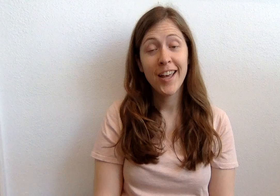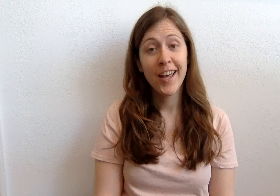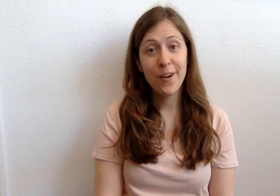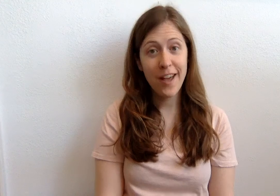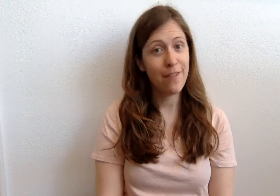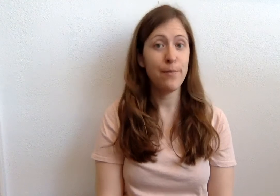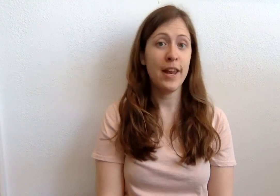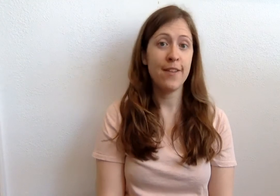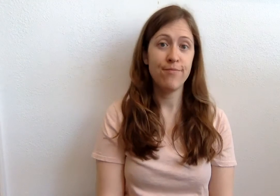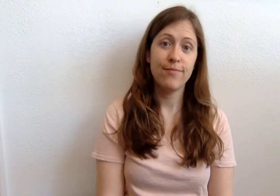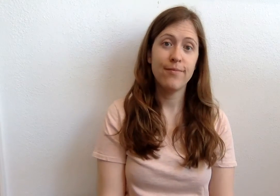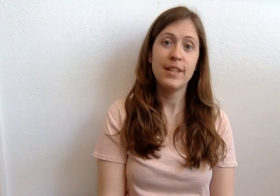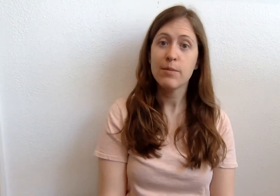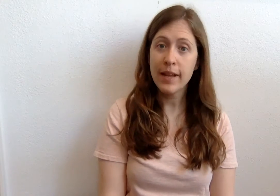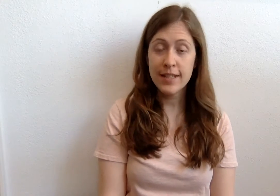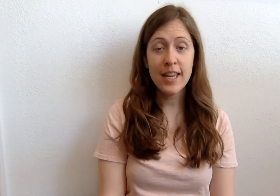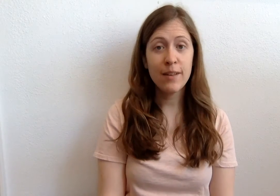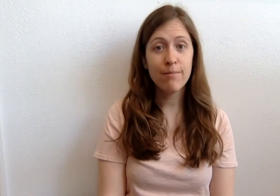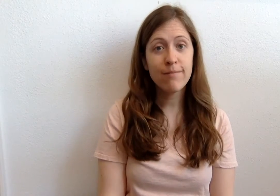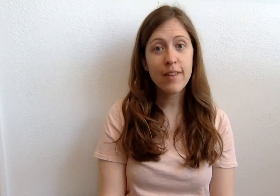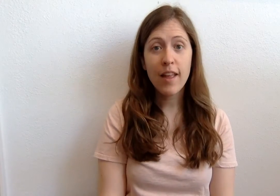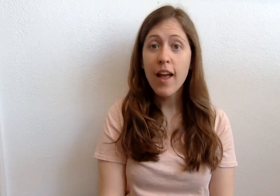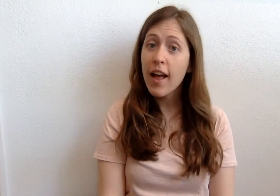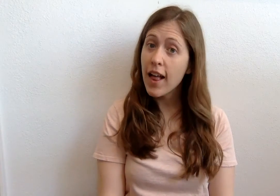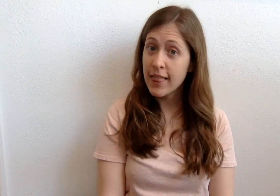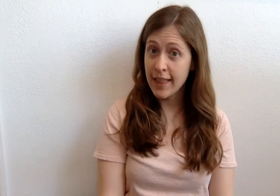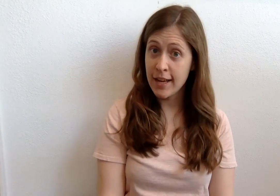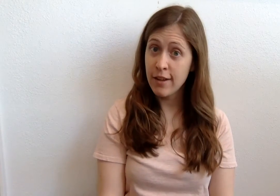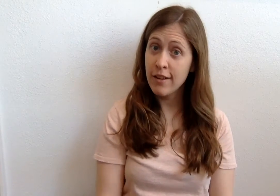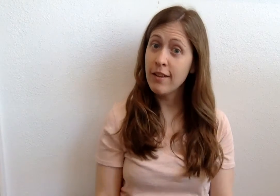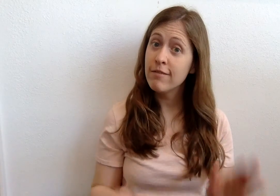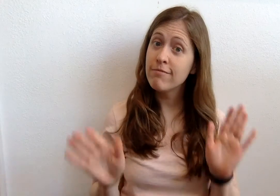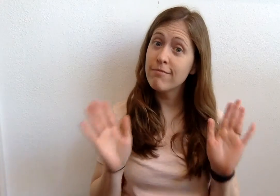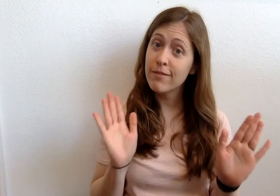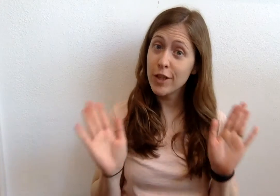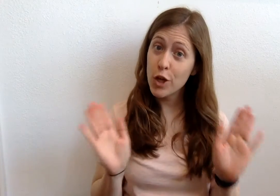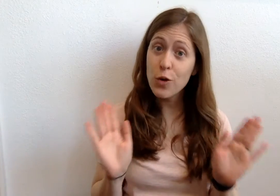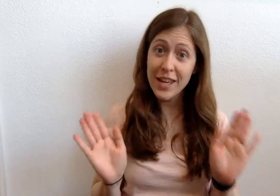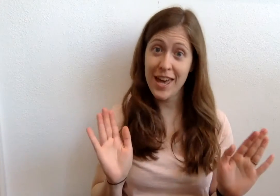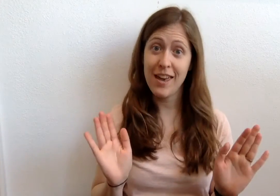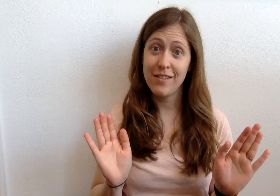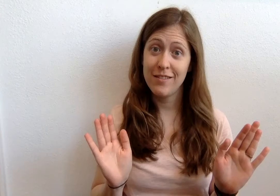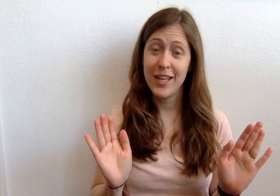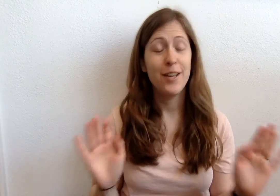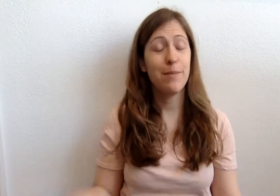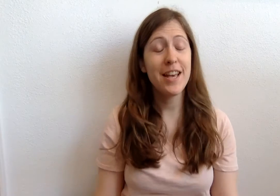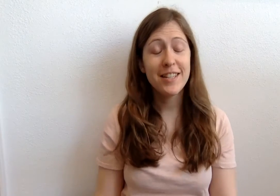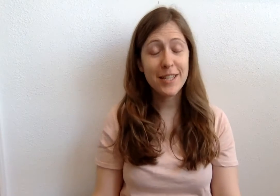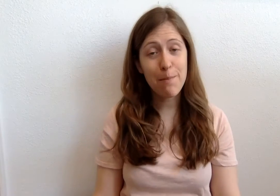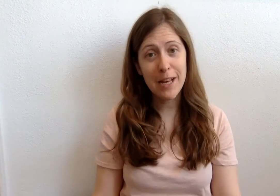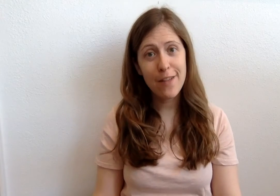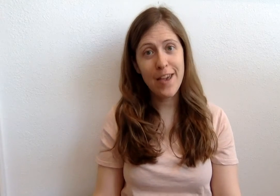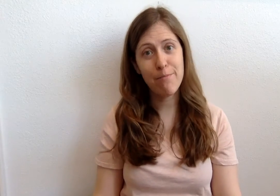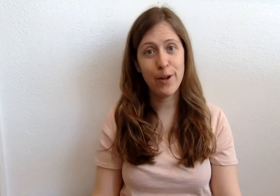Okay everybody, this might seem a little kooky because it's the middle of April,